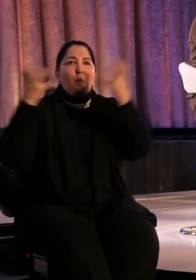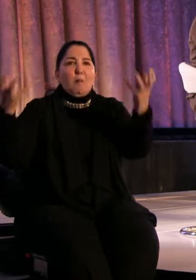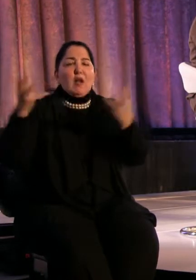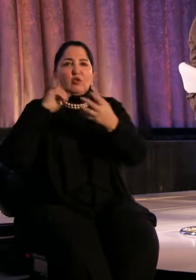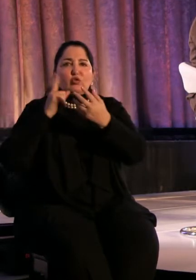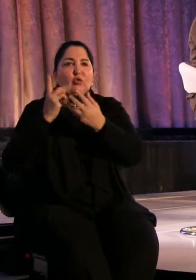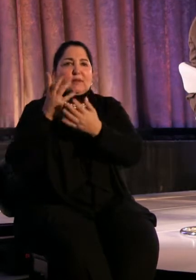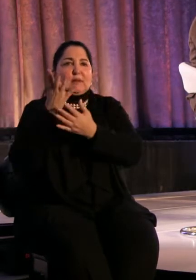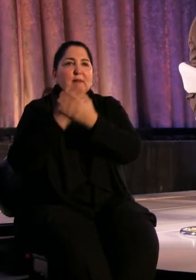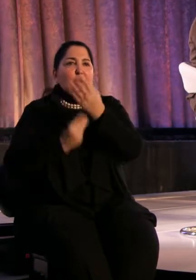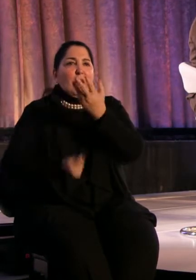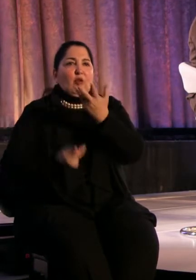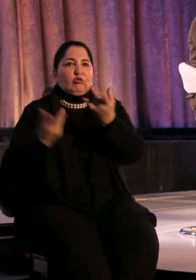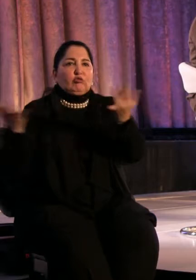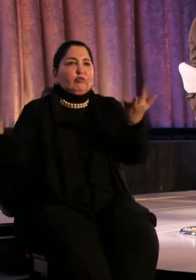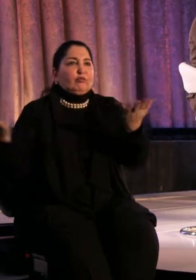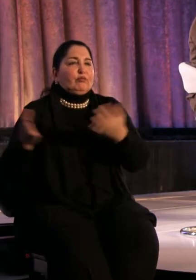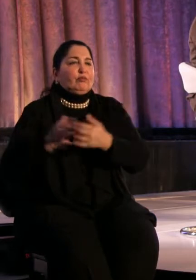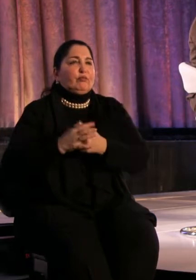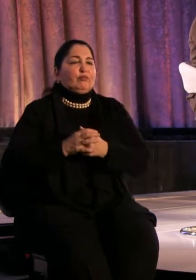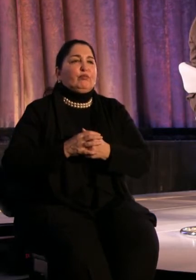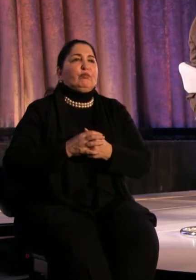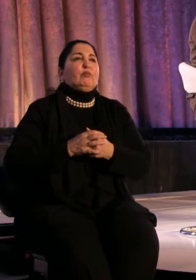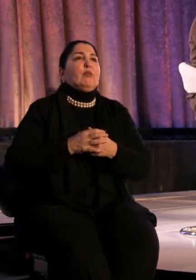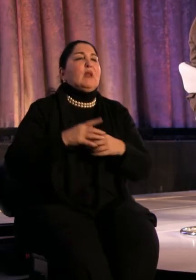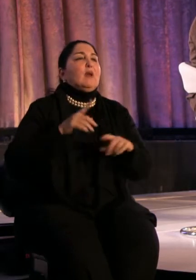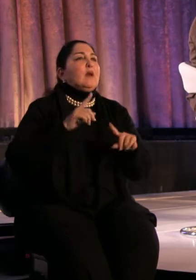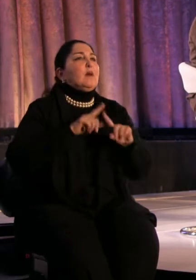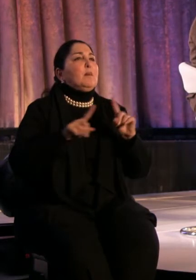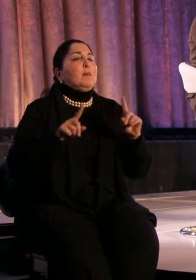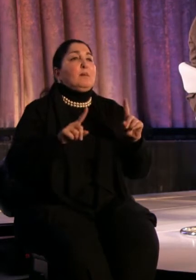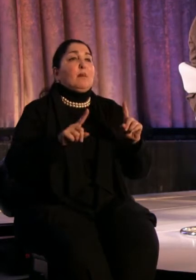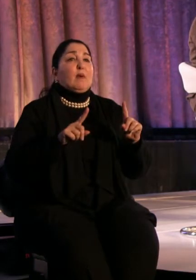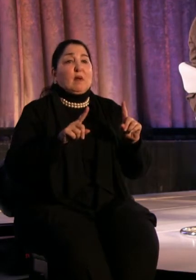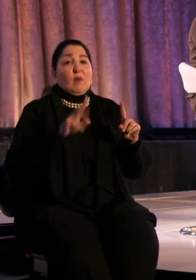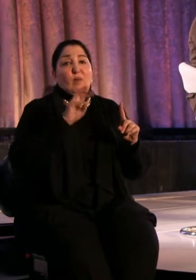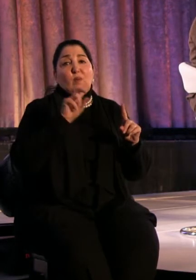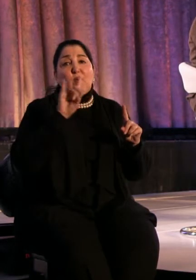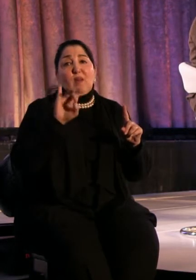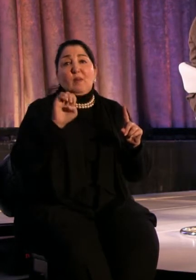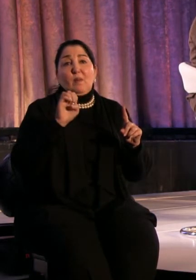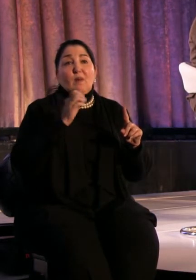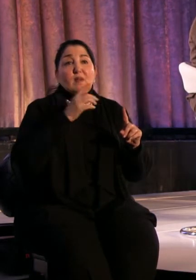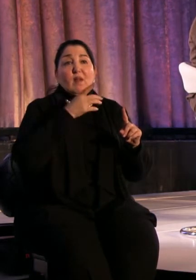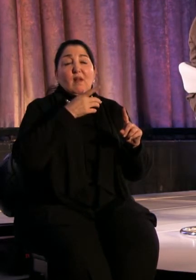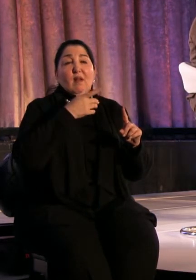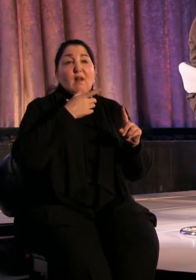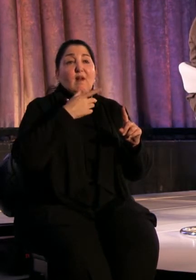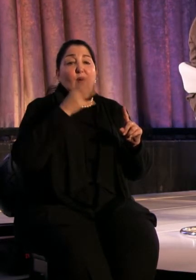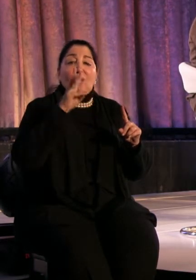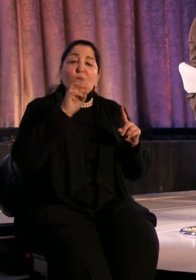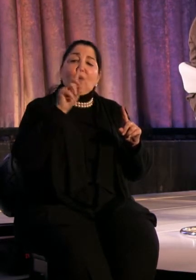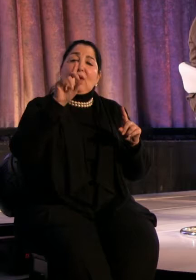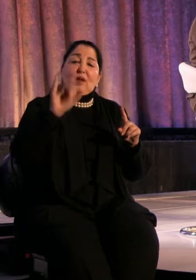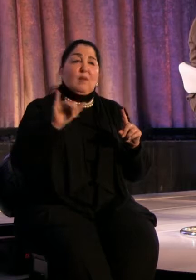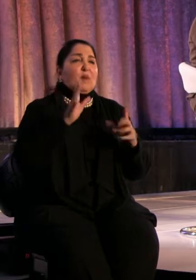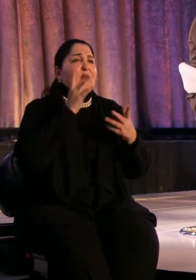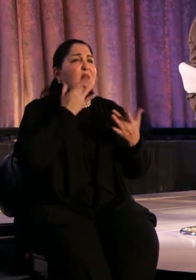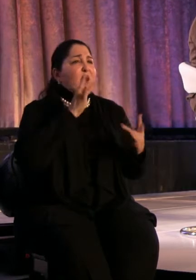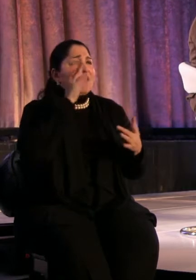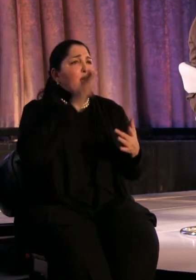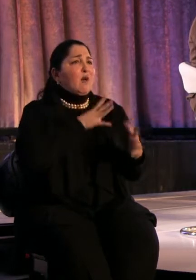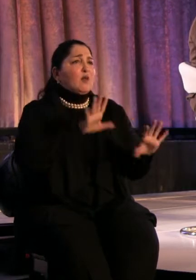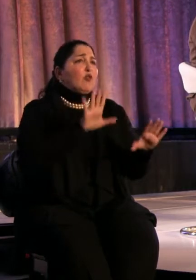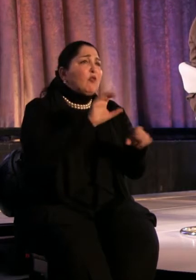different methods of communication that Woody was a lucky fellow who, who did a great job and people realized it.